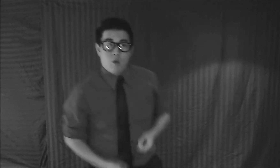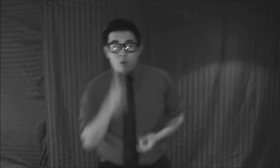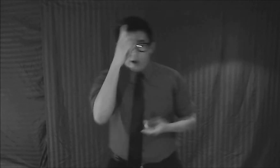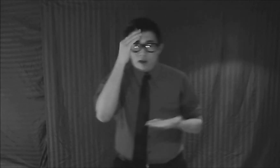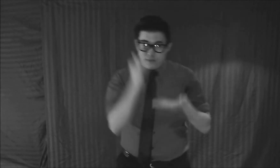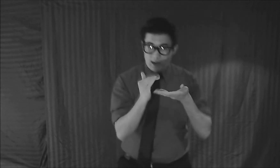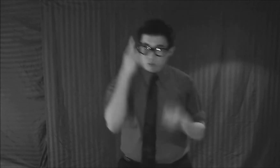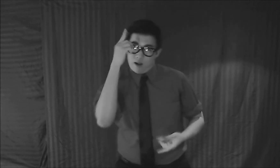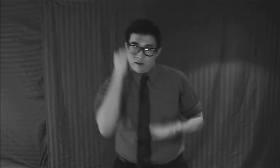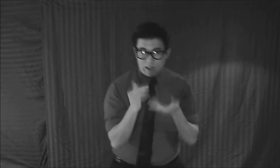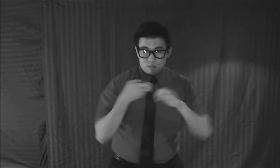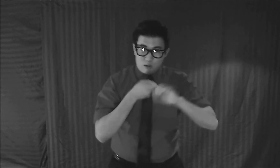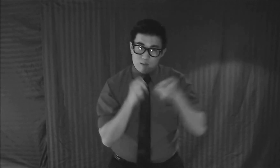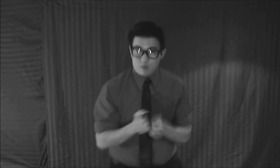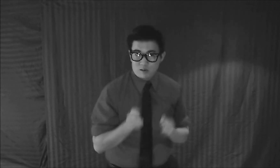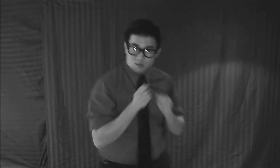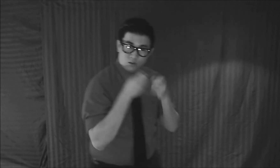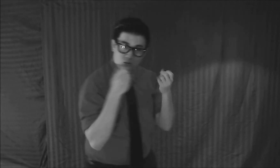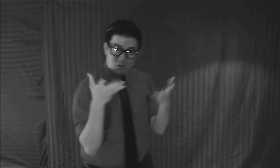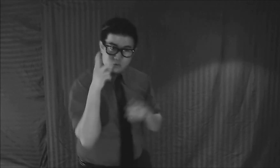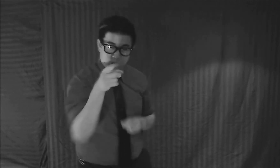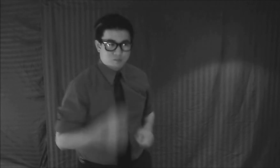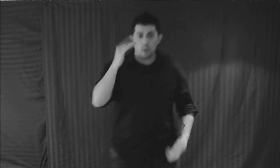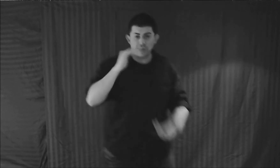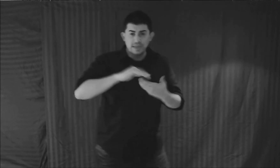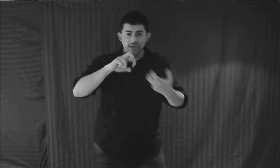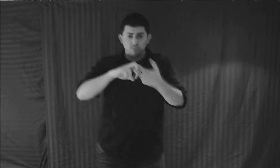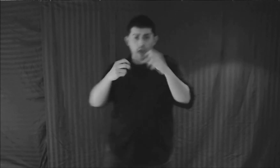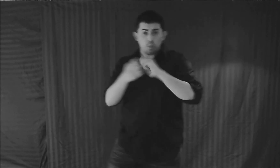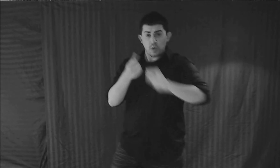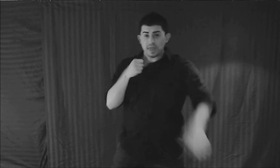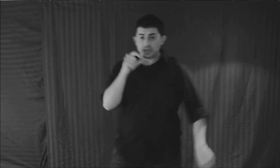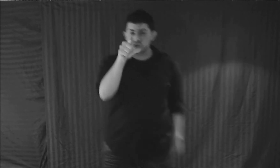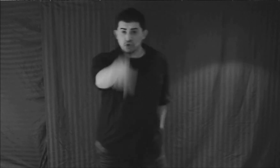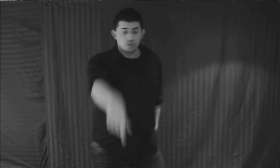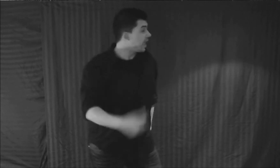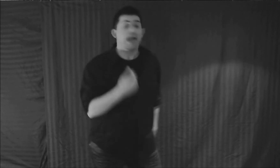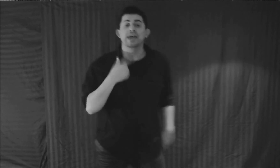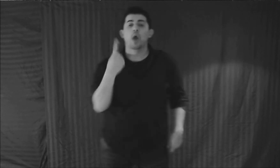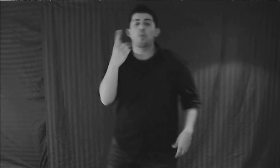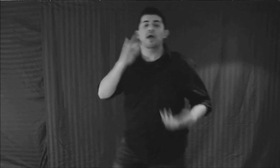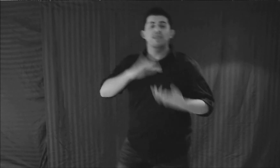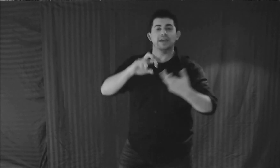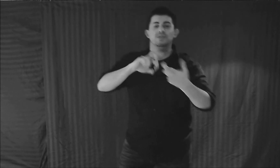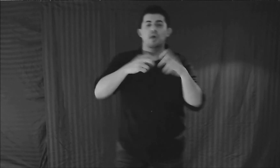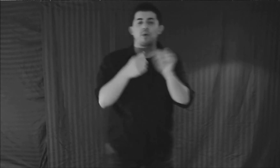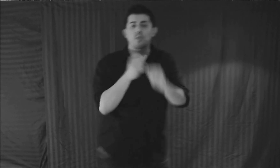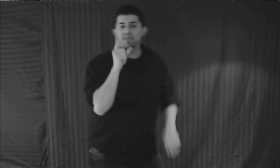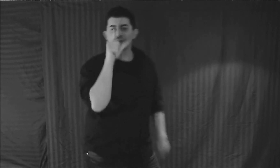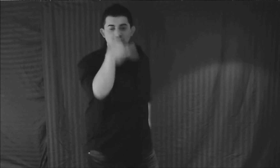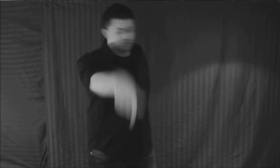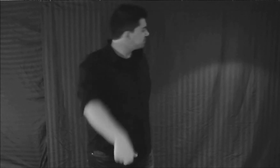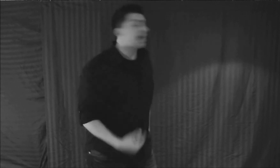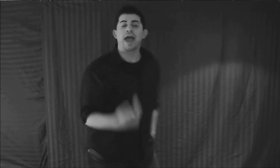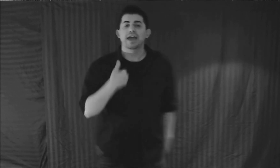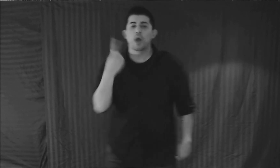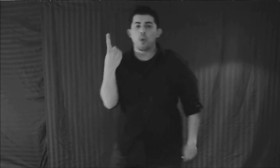I got one less, one less problem without you One less problem without ya I got